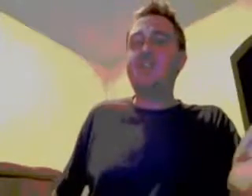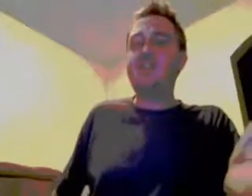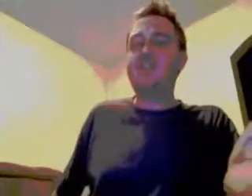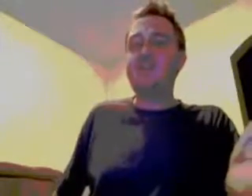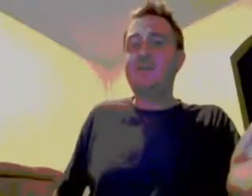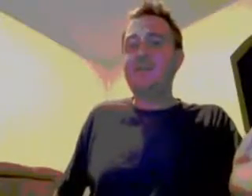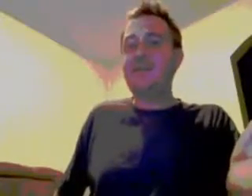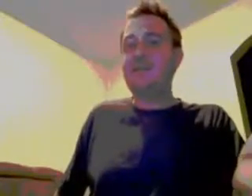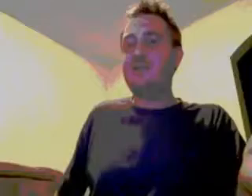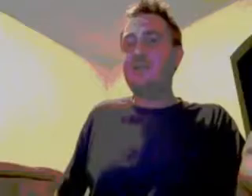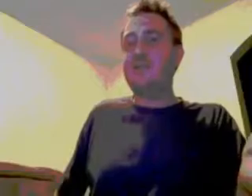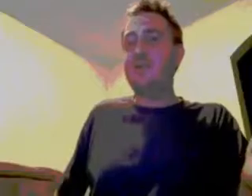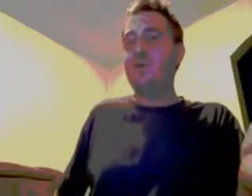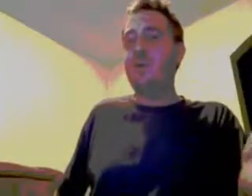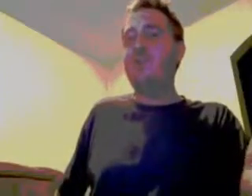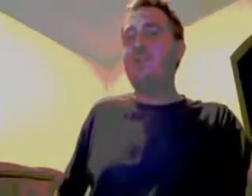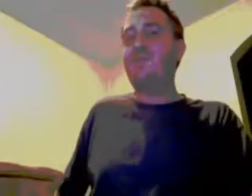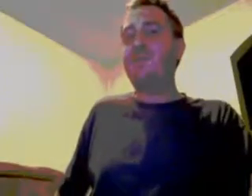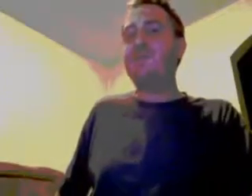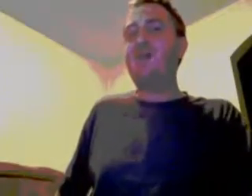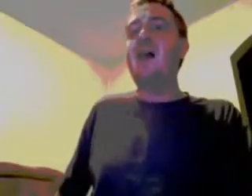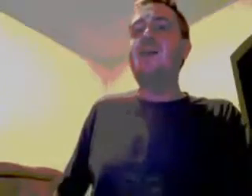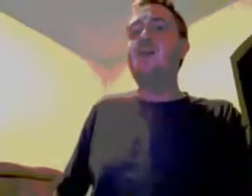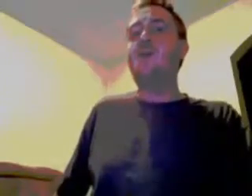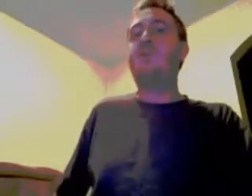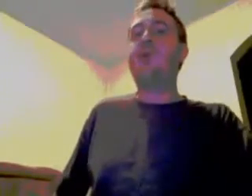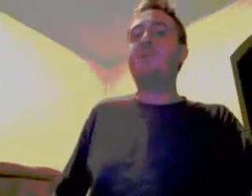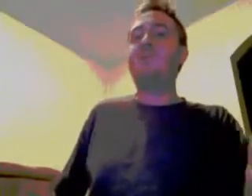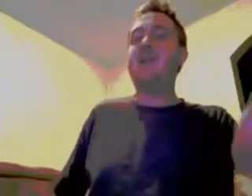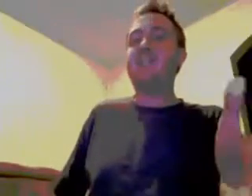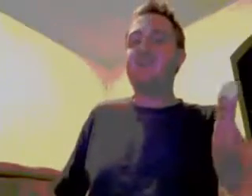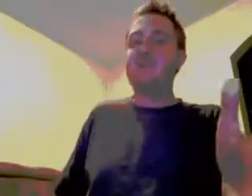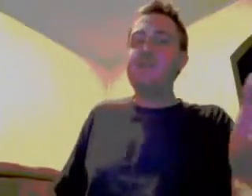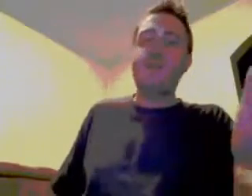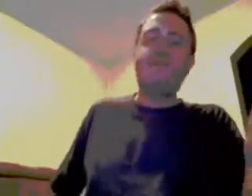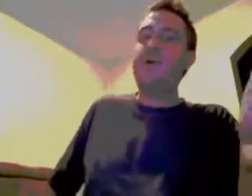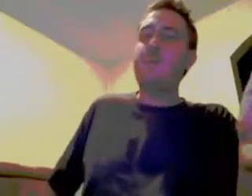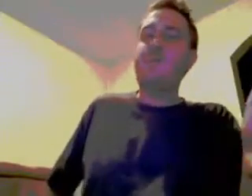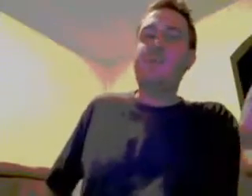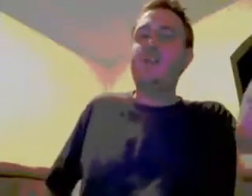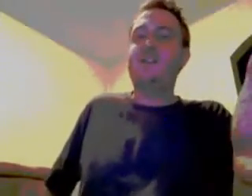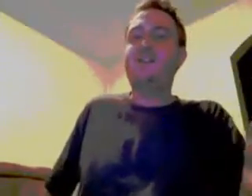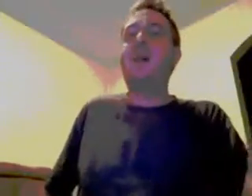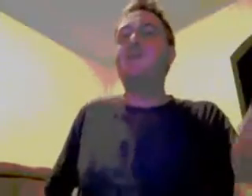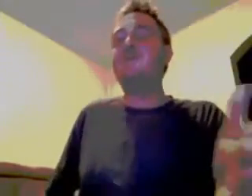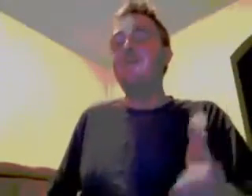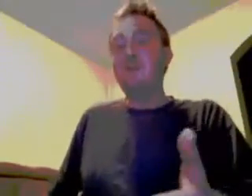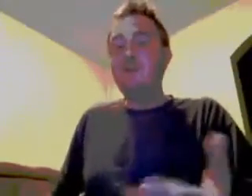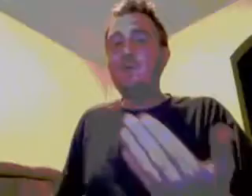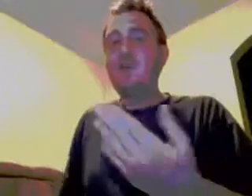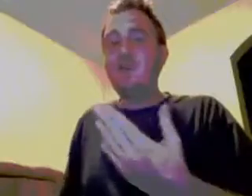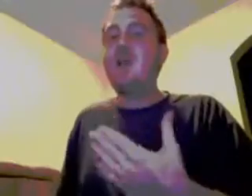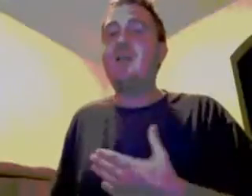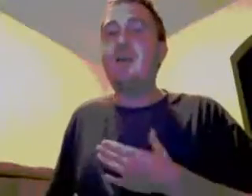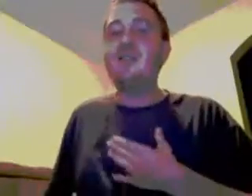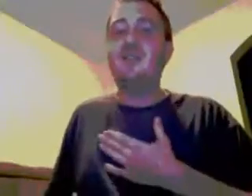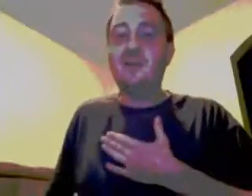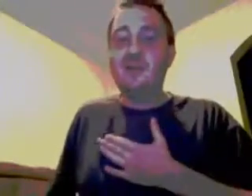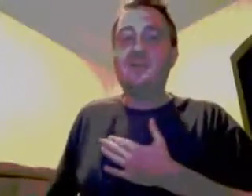championed the state's mill levy freeze, hiking our property taxes by nearly $4 billion when we Coloradans could at